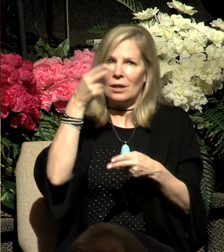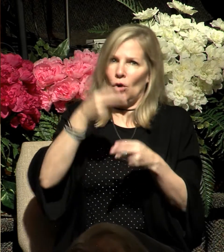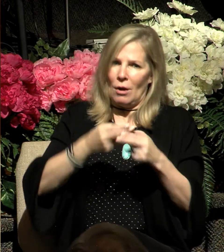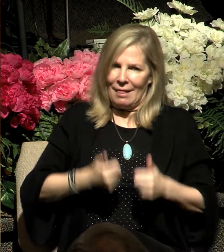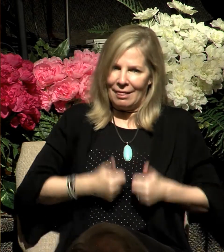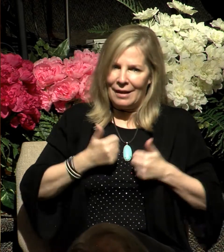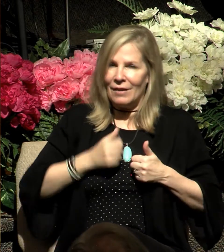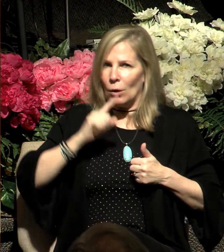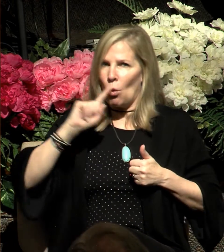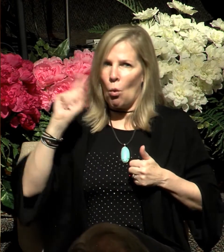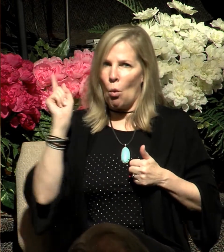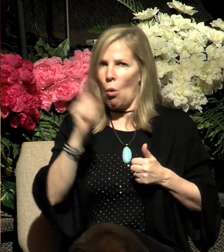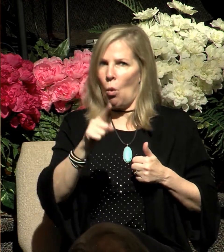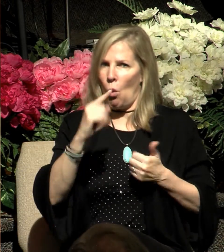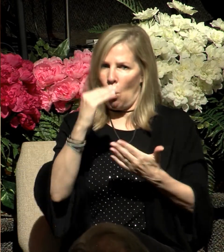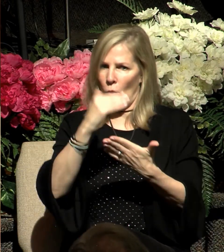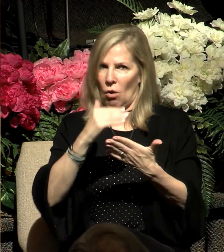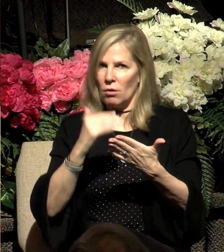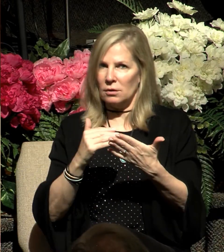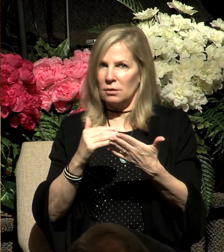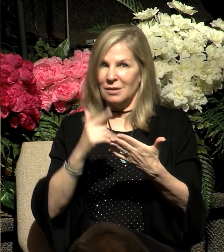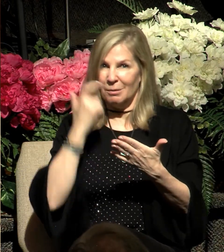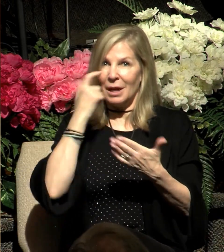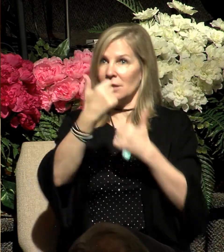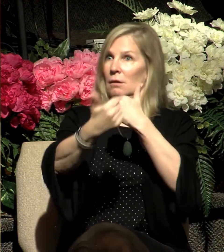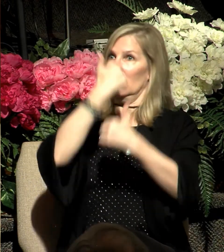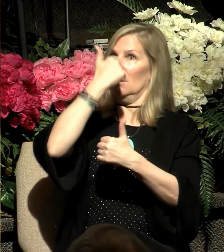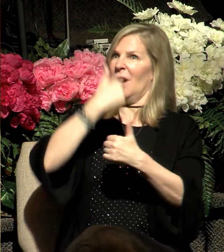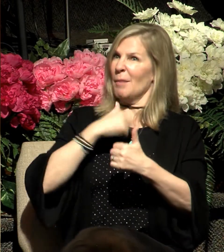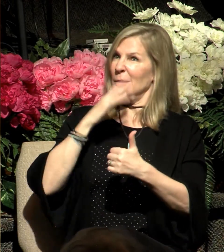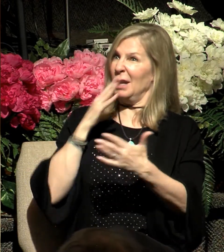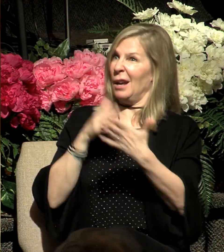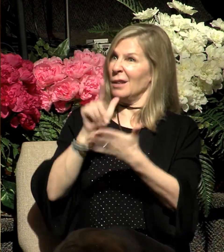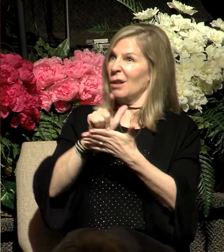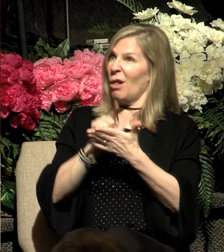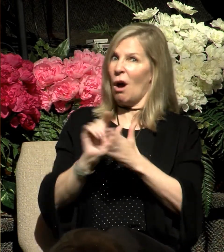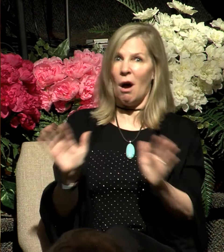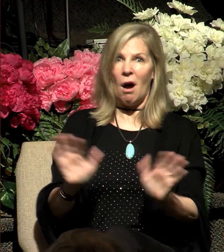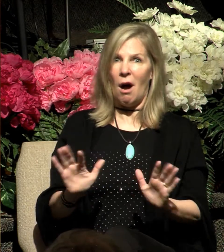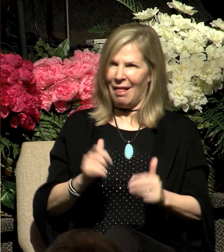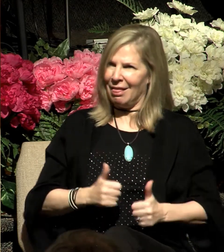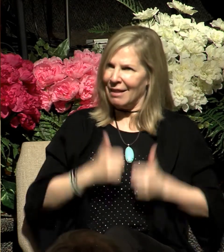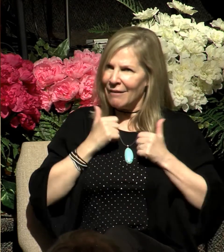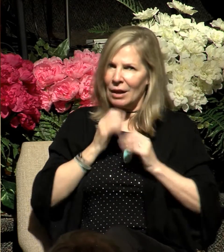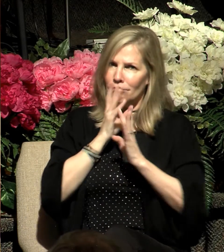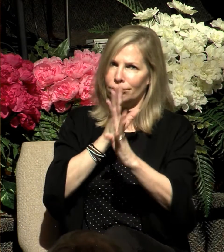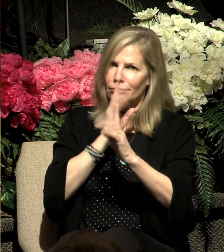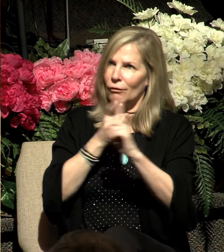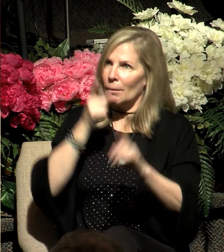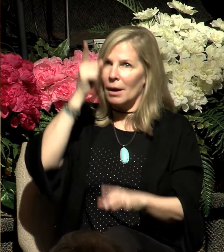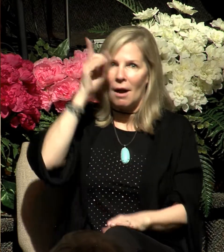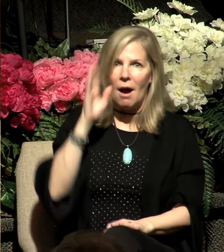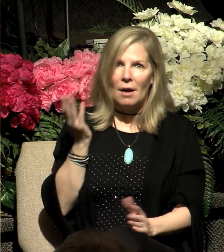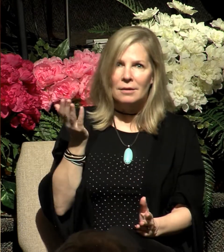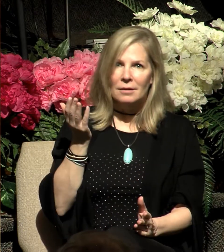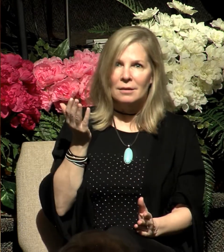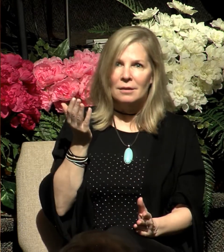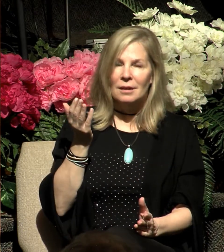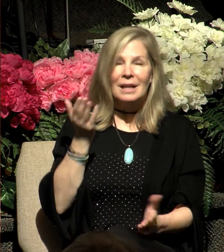he's been accused of blaspheming the law, speaking against the law. He probably said that the law could not save anybody's soul, which